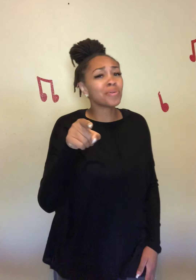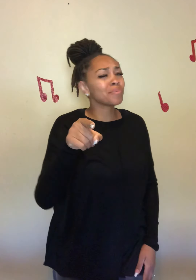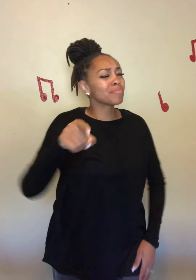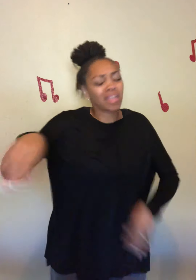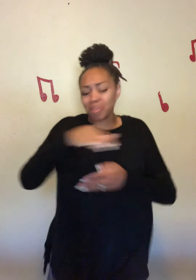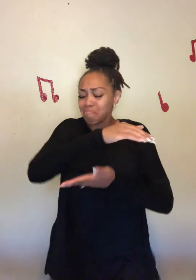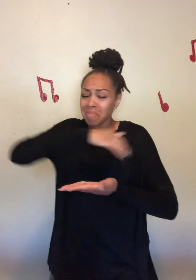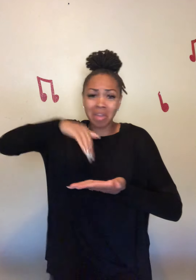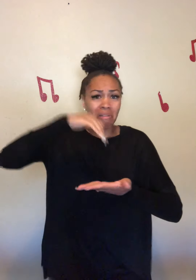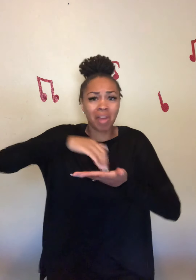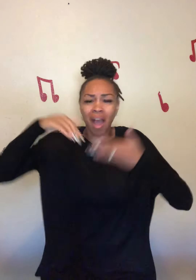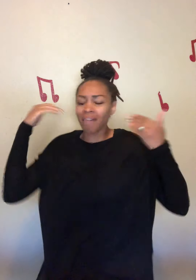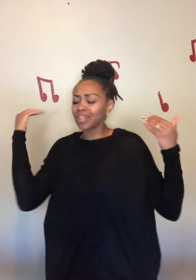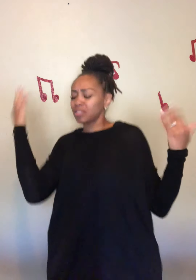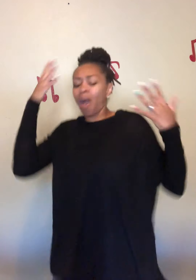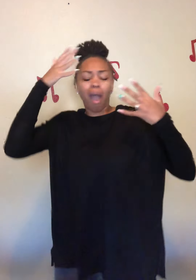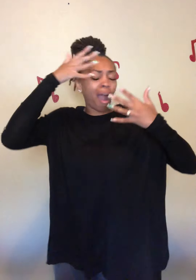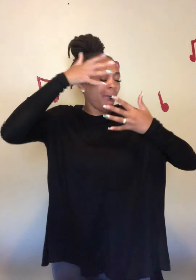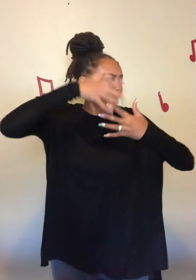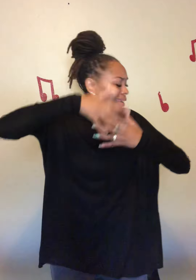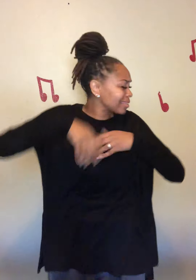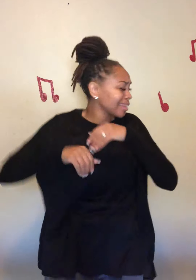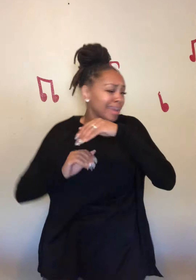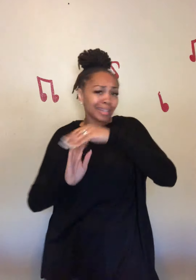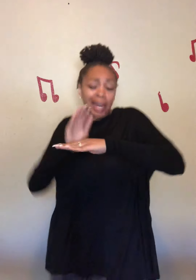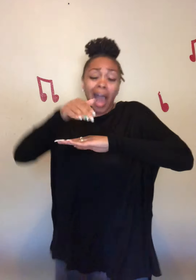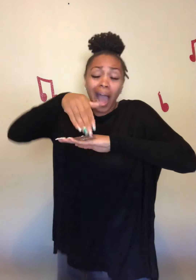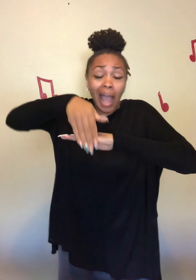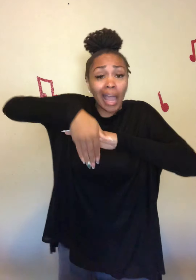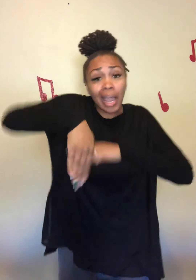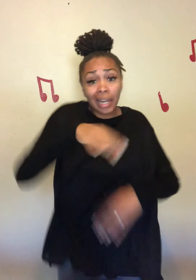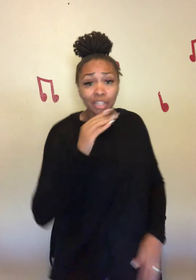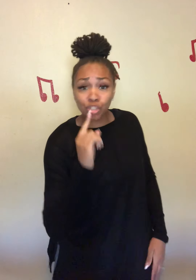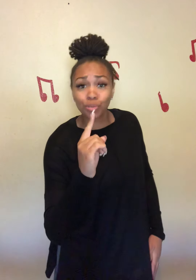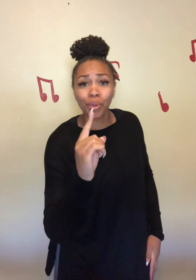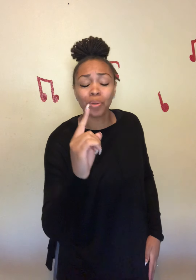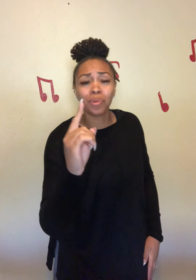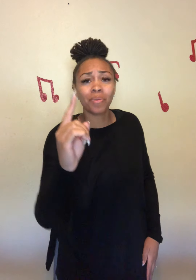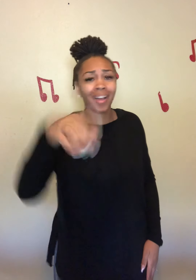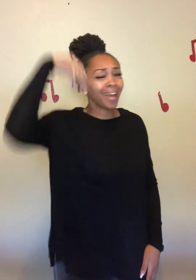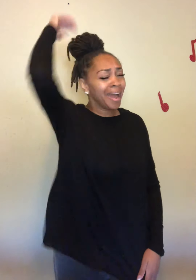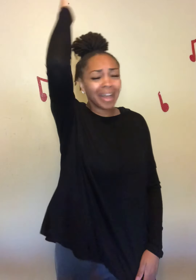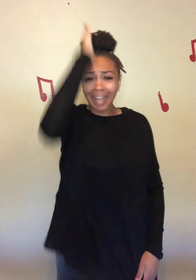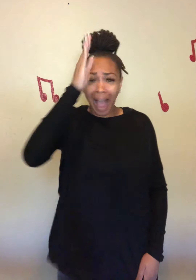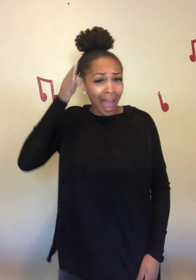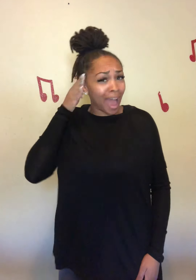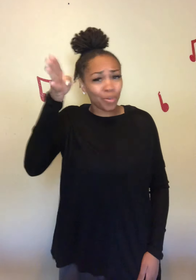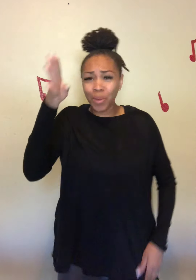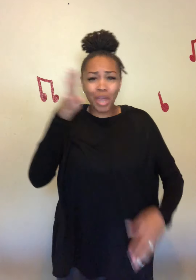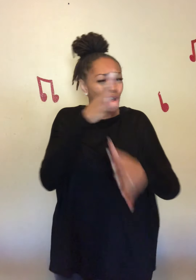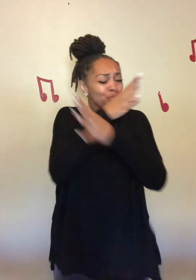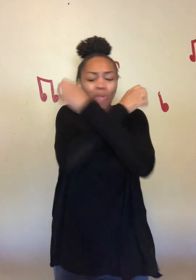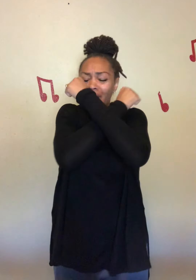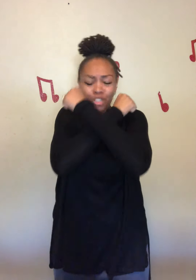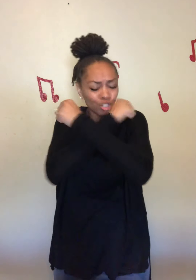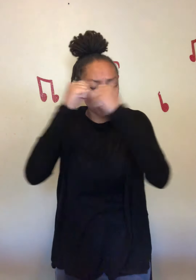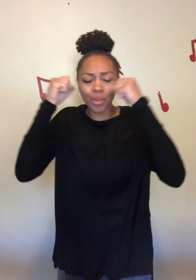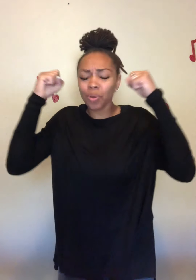in the middle of the darkest night It's true, I will rescue